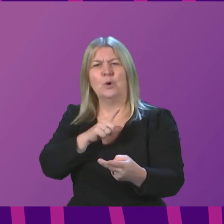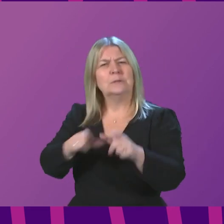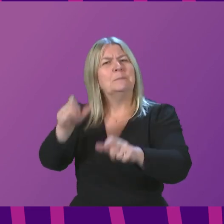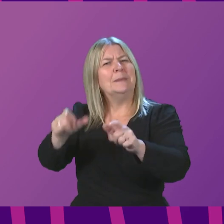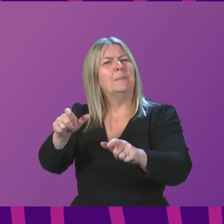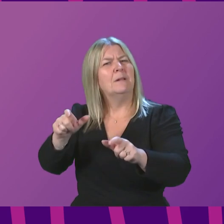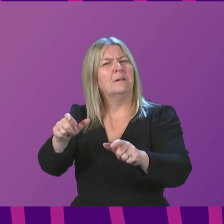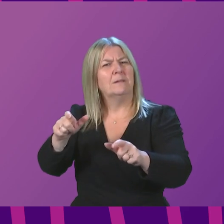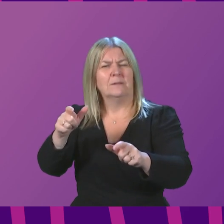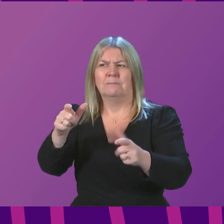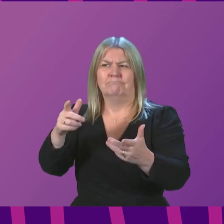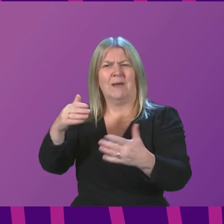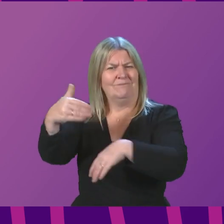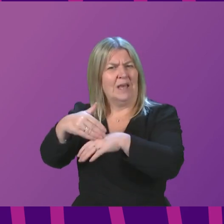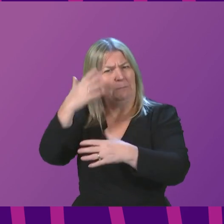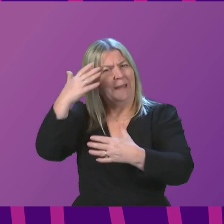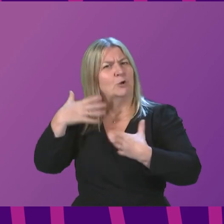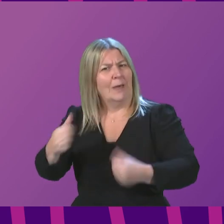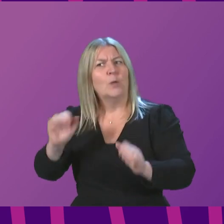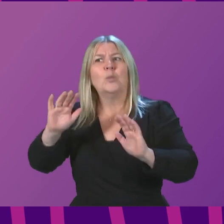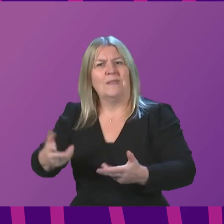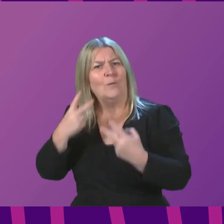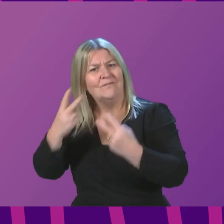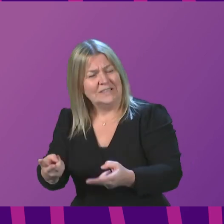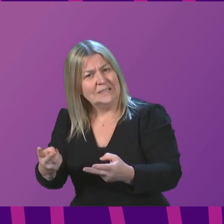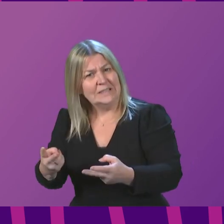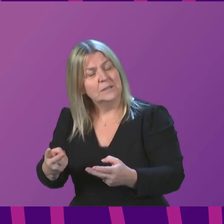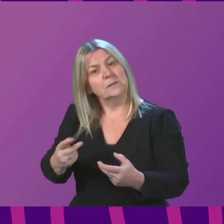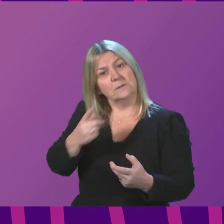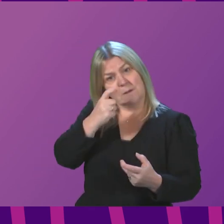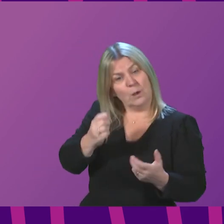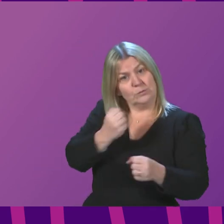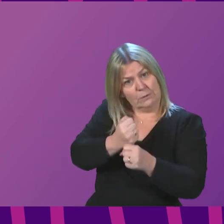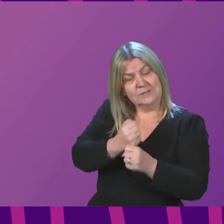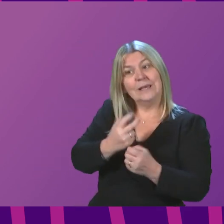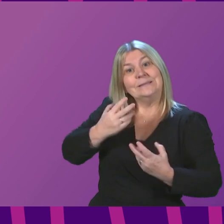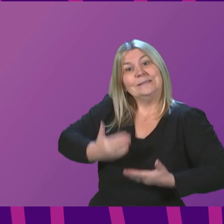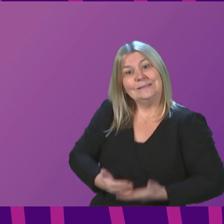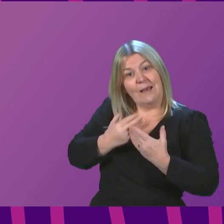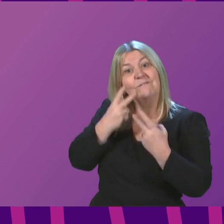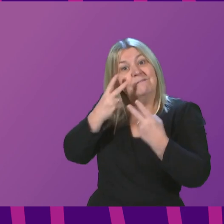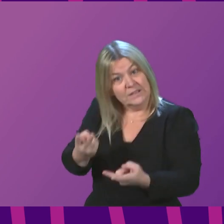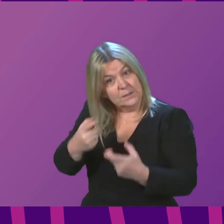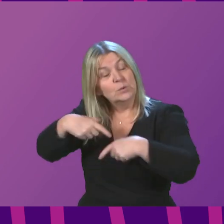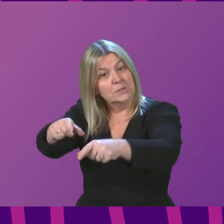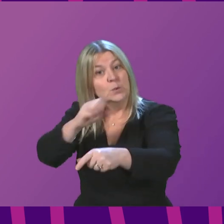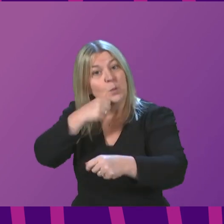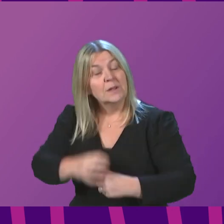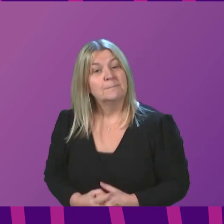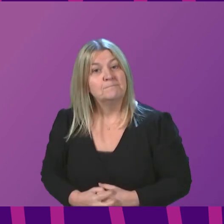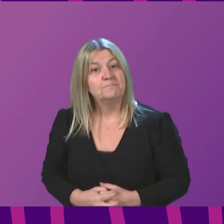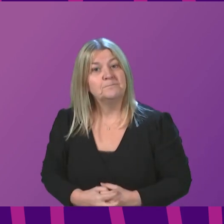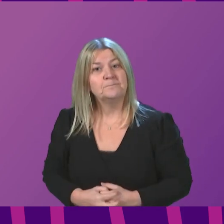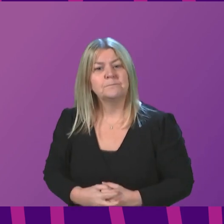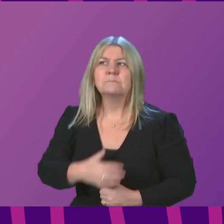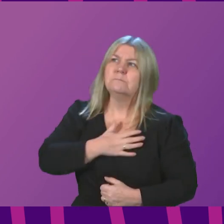families, and can she guarantee them that safe visiting will continue? Graeme first minister? Graeme my apologies